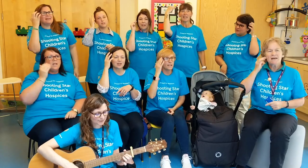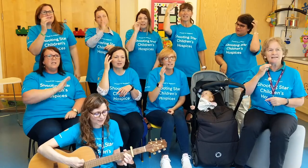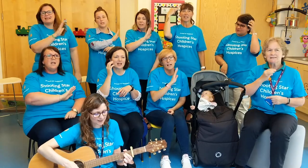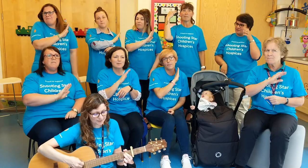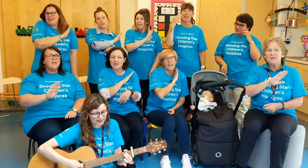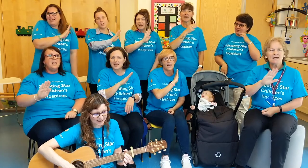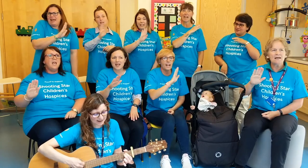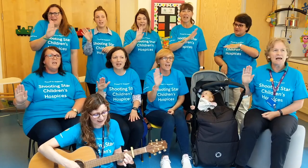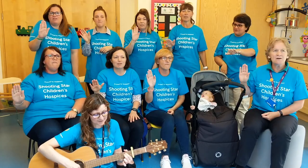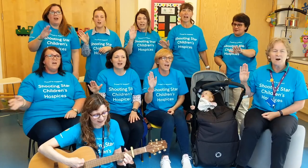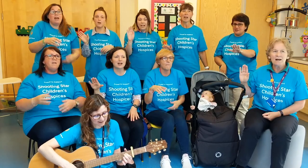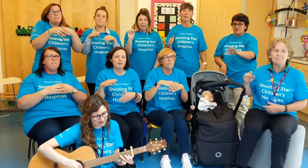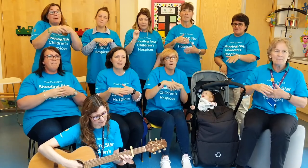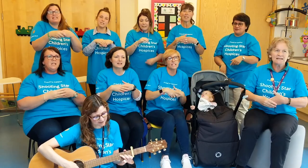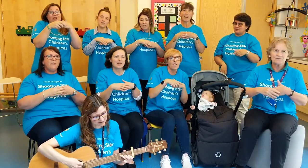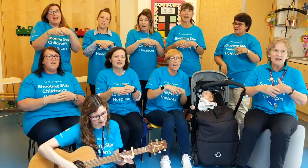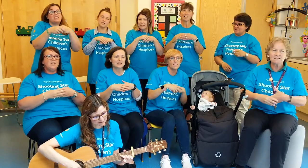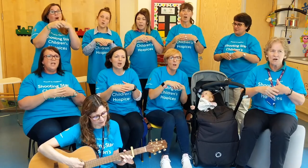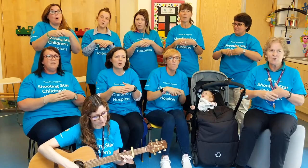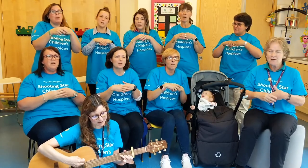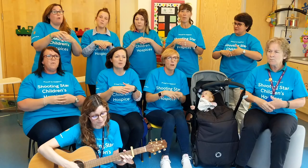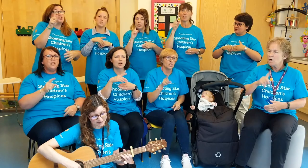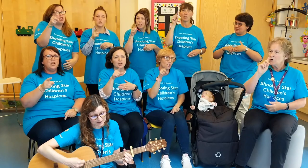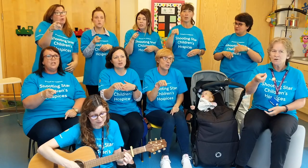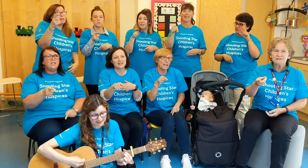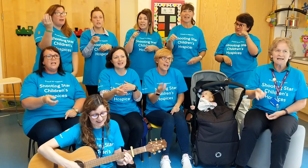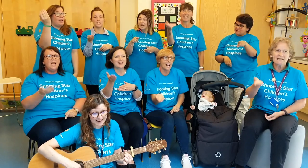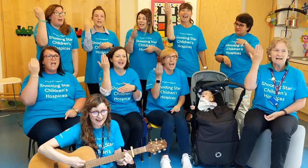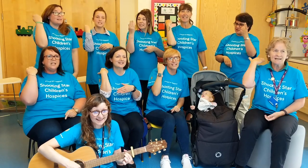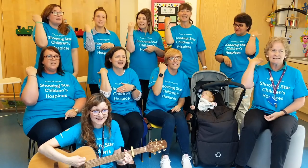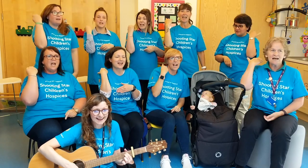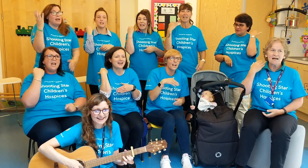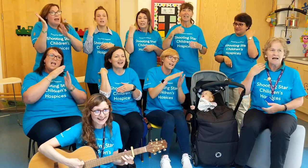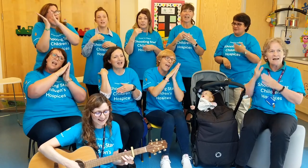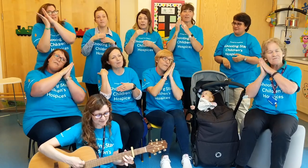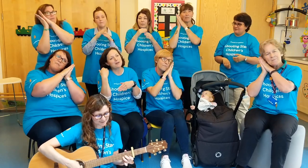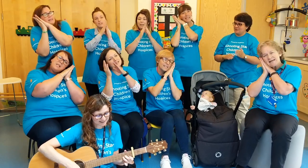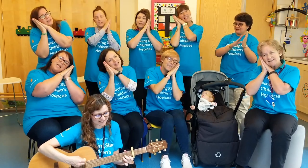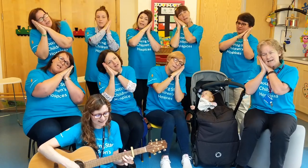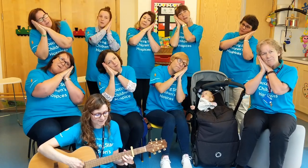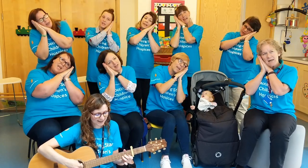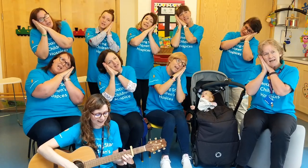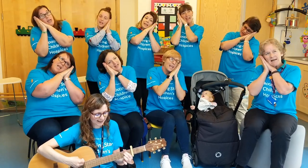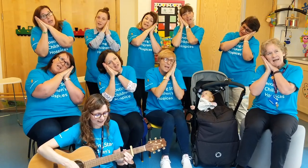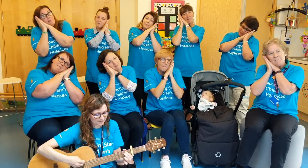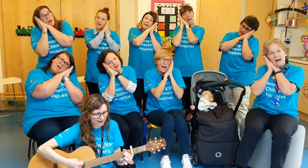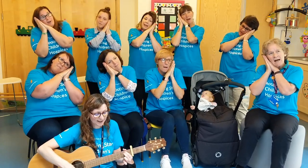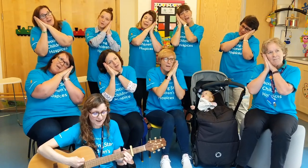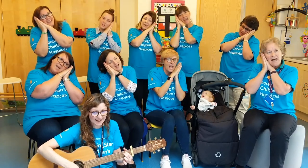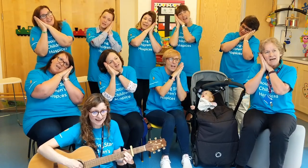me, something ain't right My best friend told me what you did last night Left me sleeping in my bed